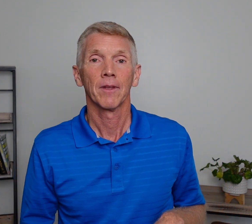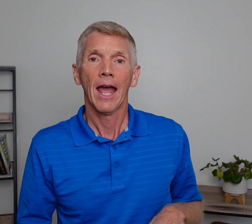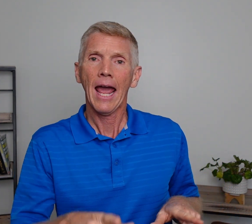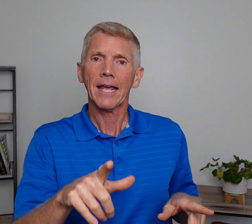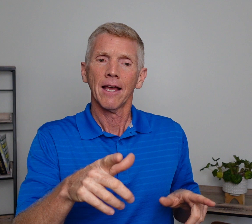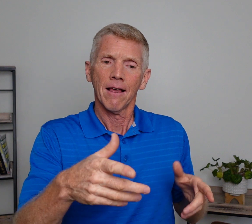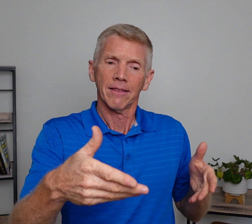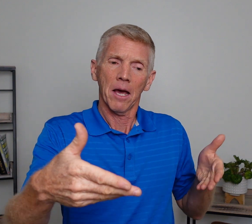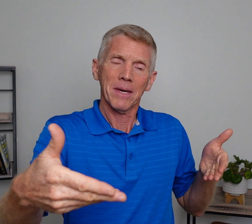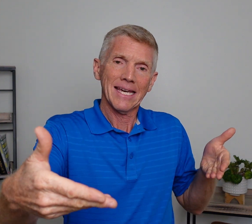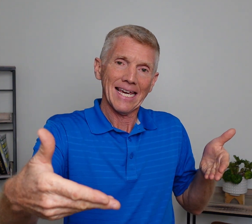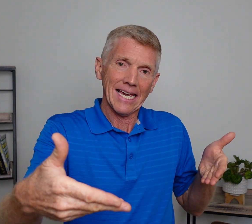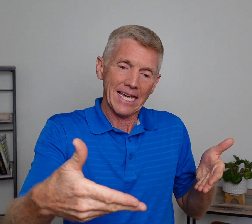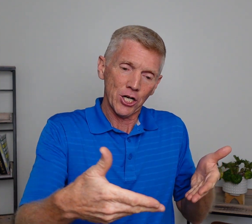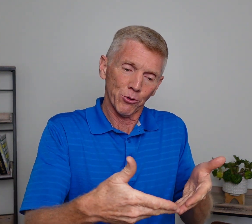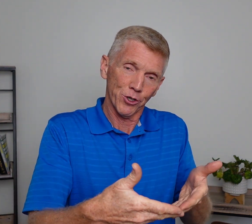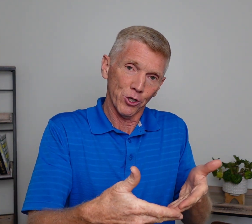Hey, let me introduce.